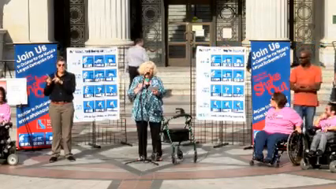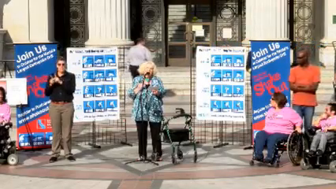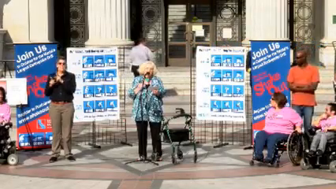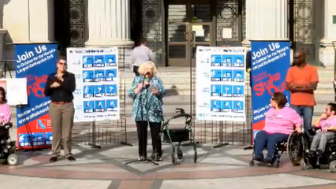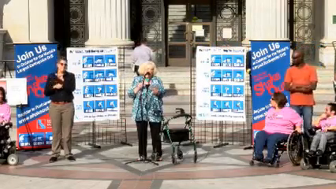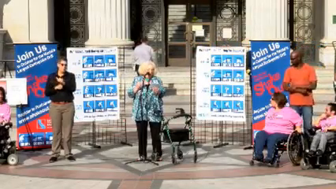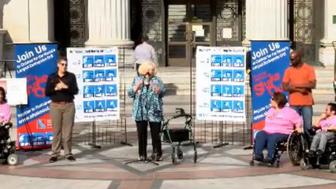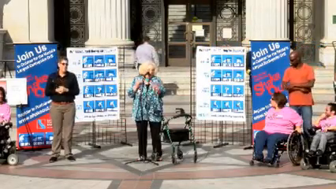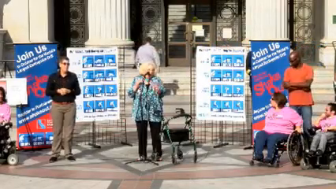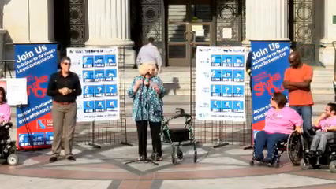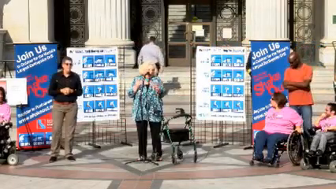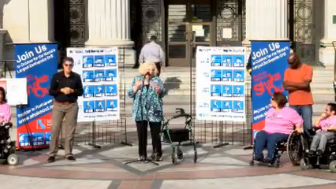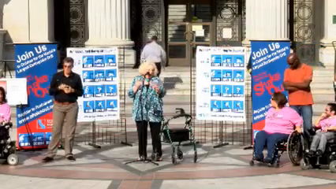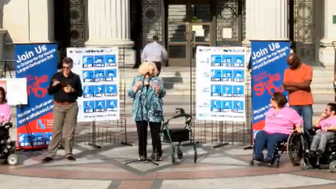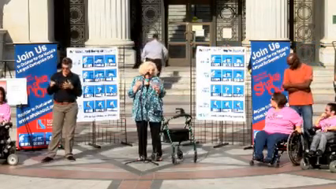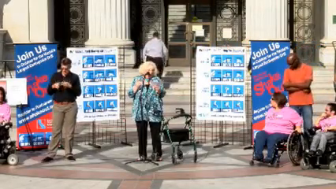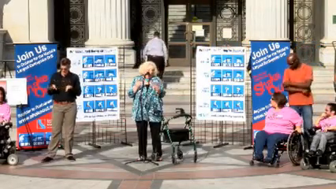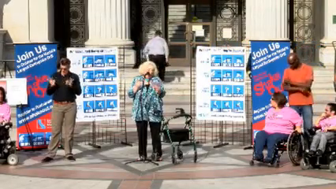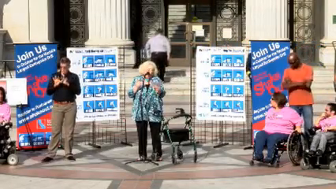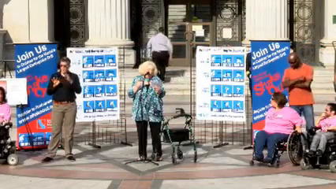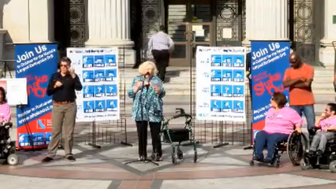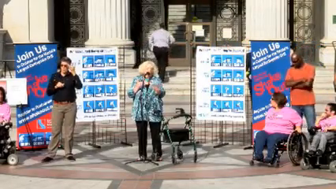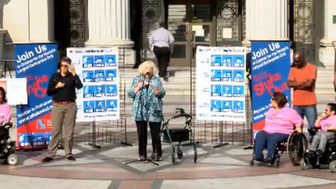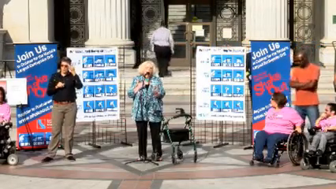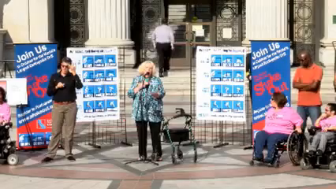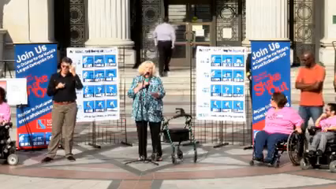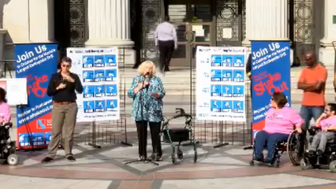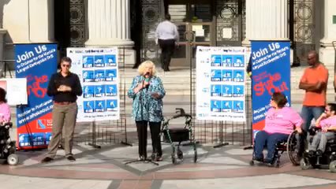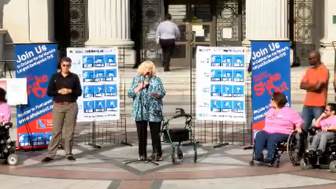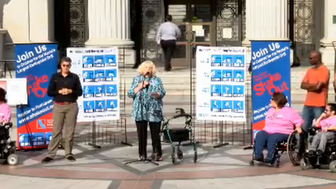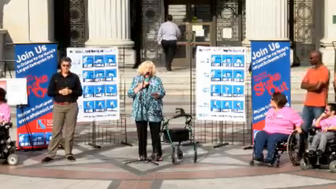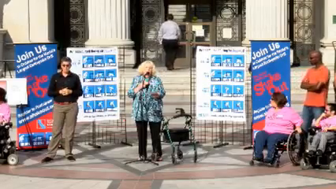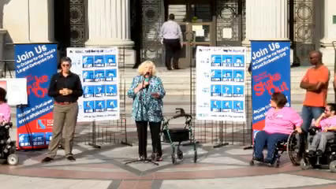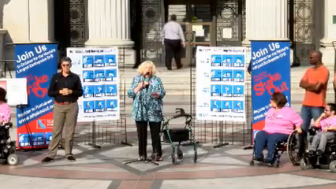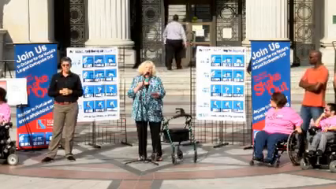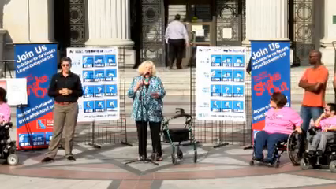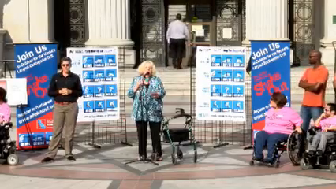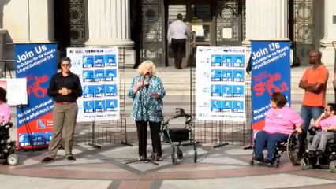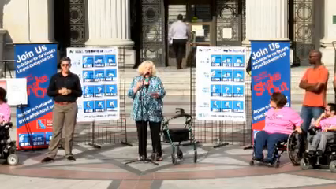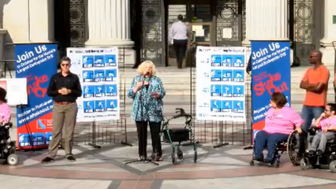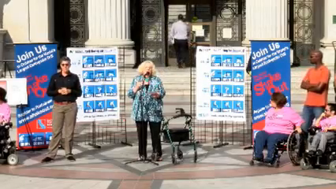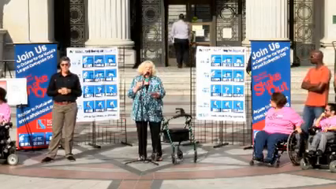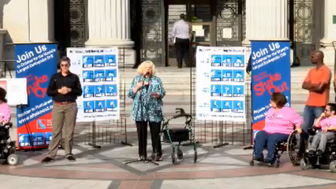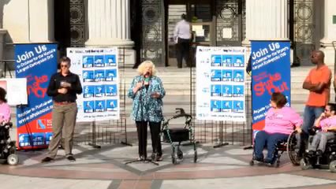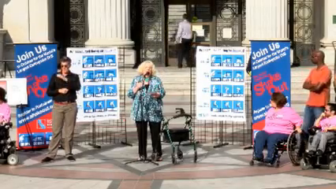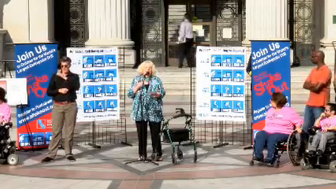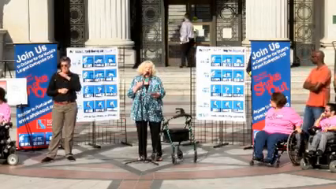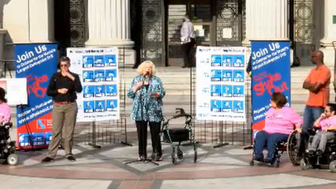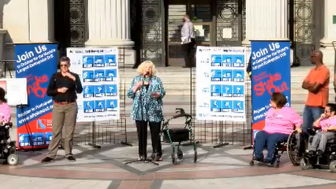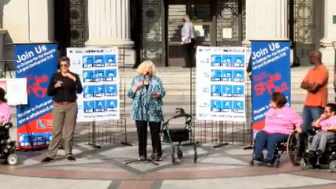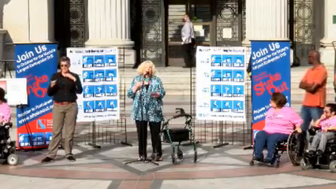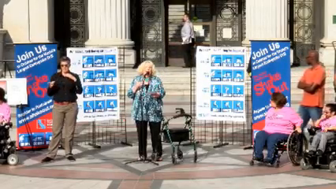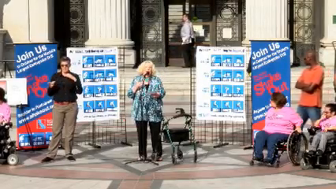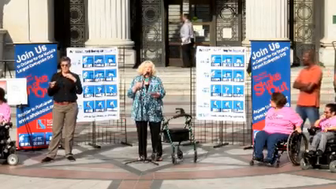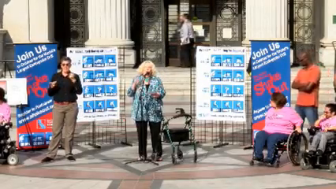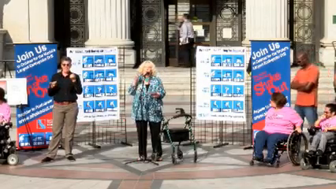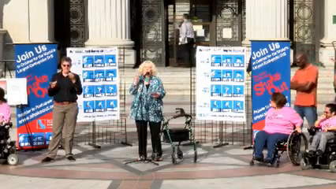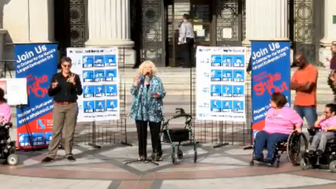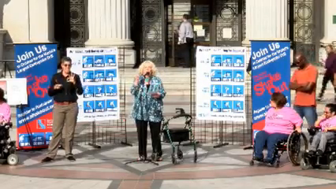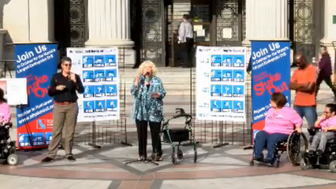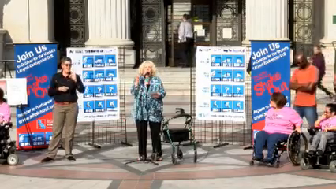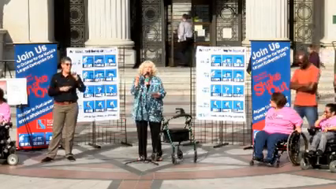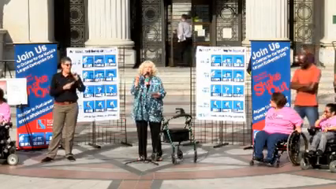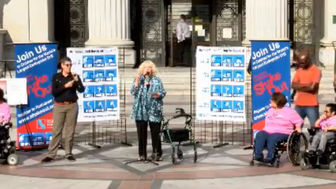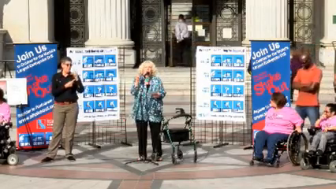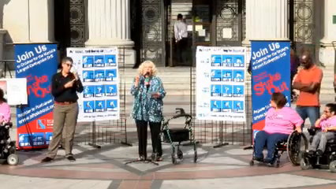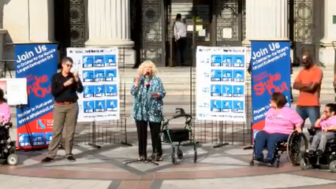in Congress in 1990, only